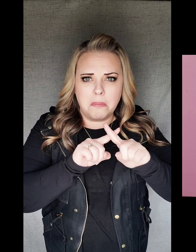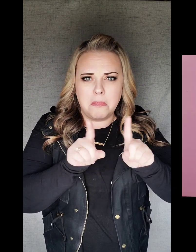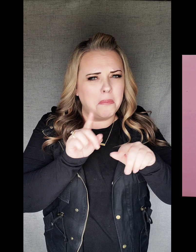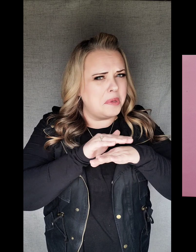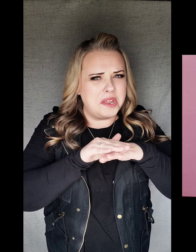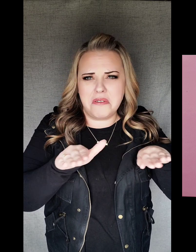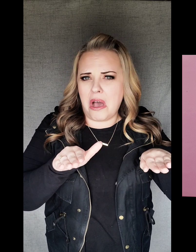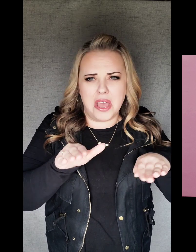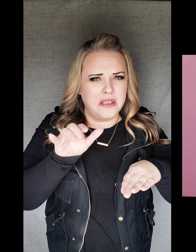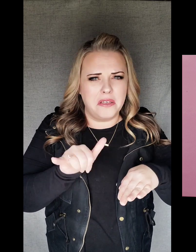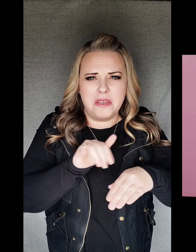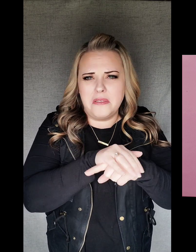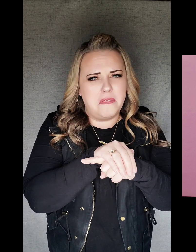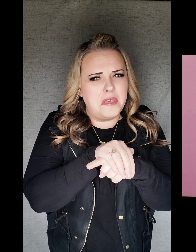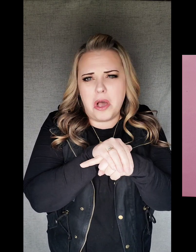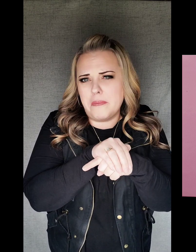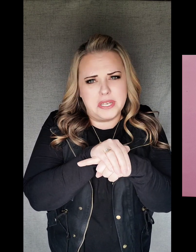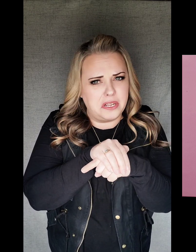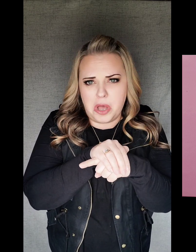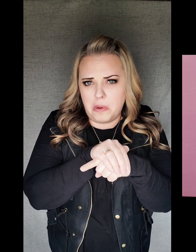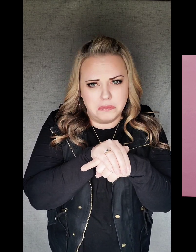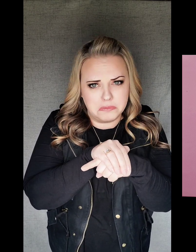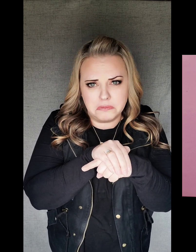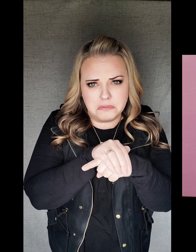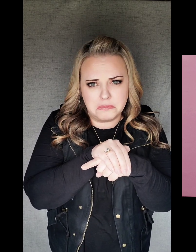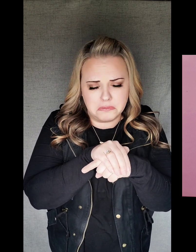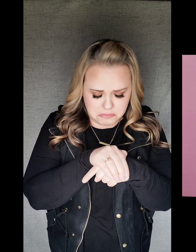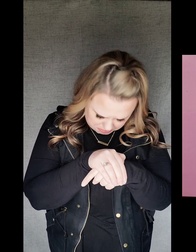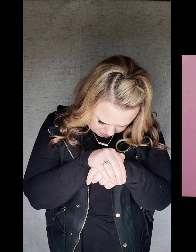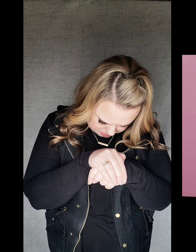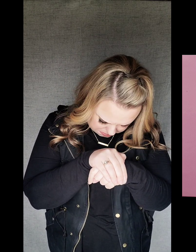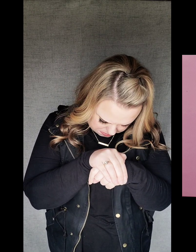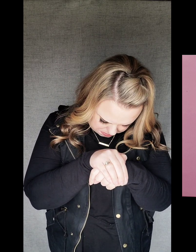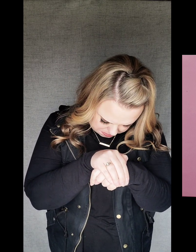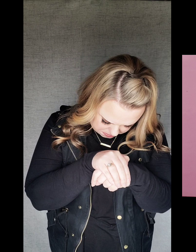But not the armadillo. I